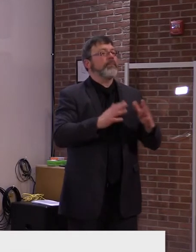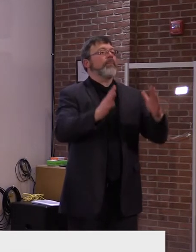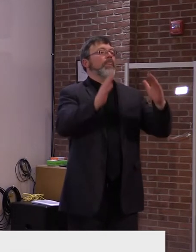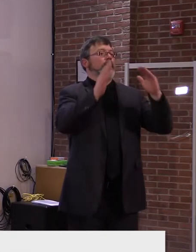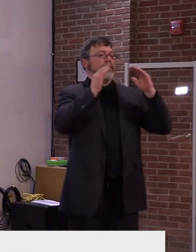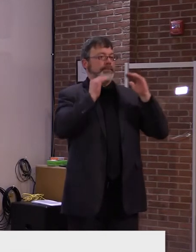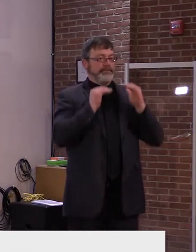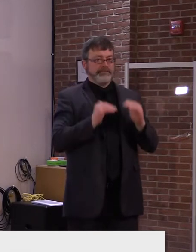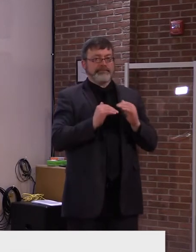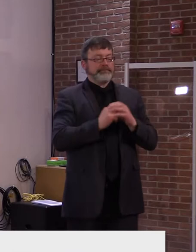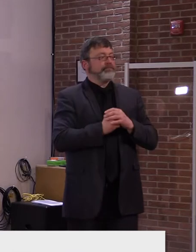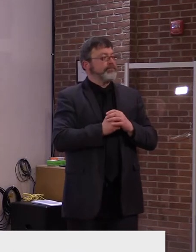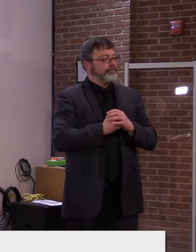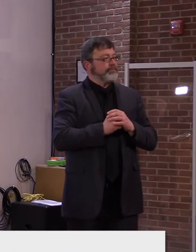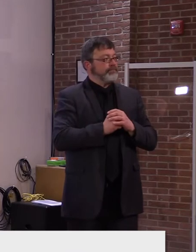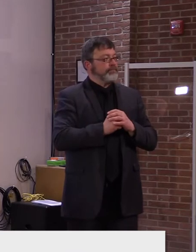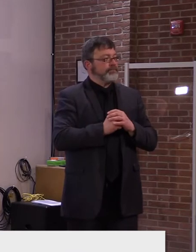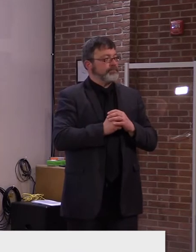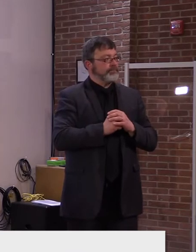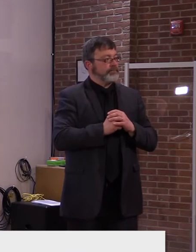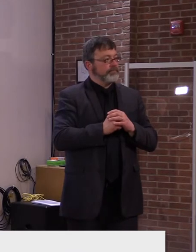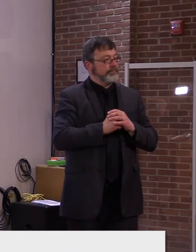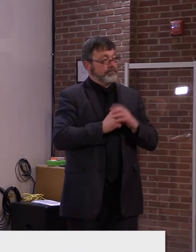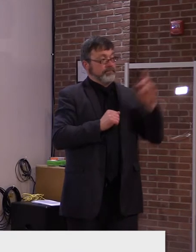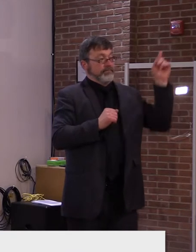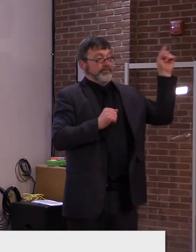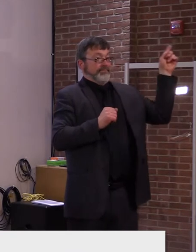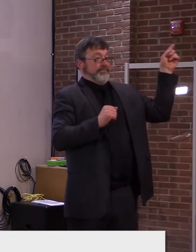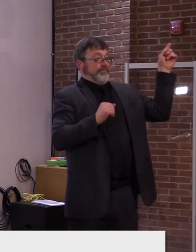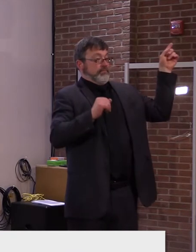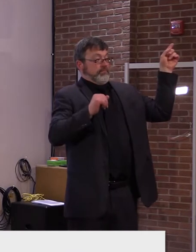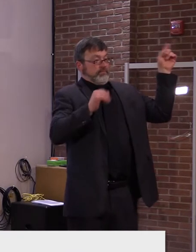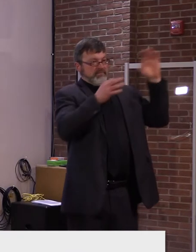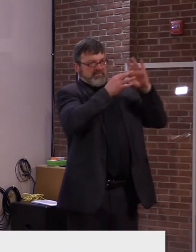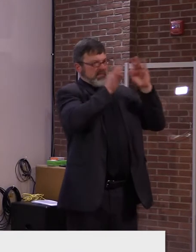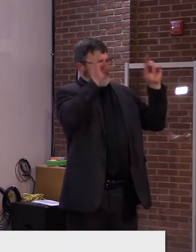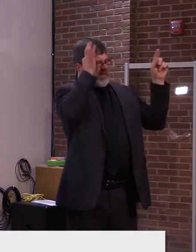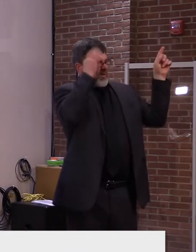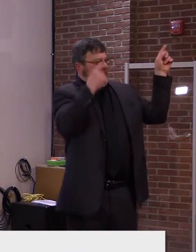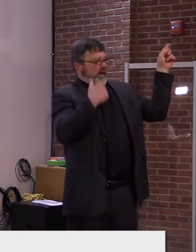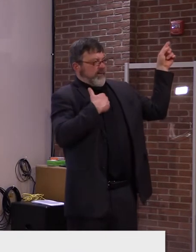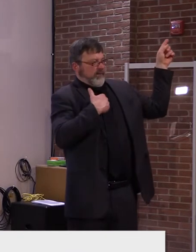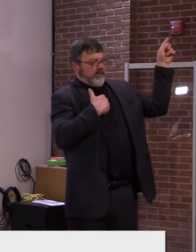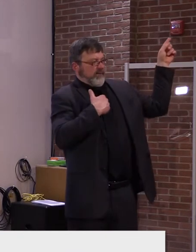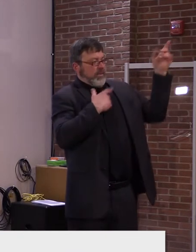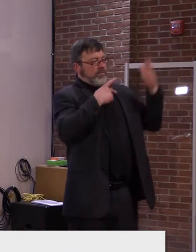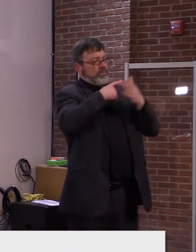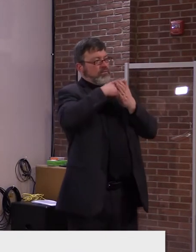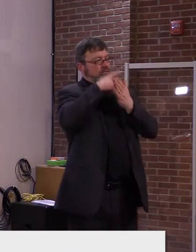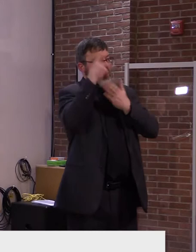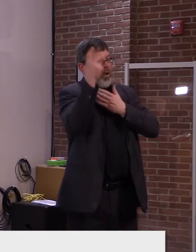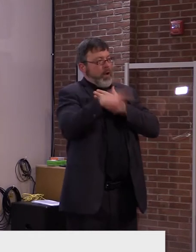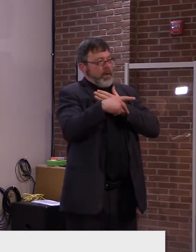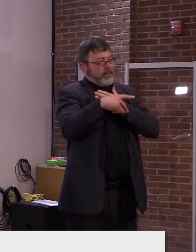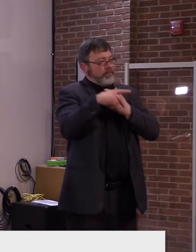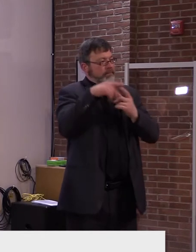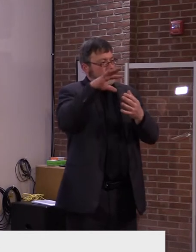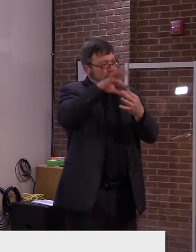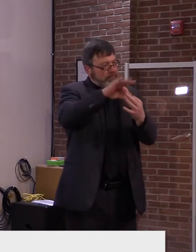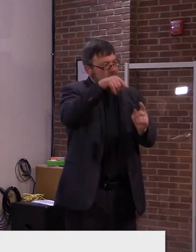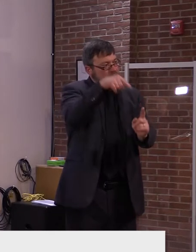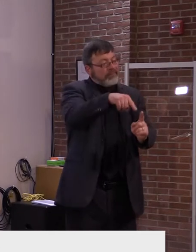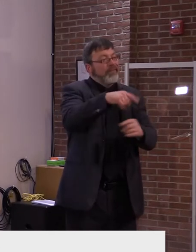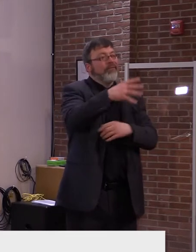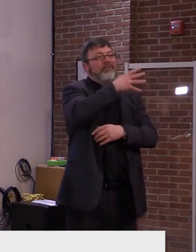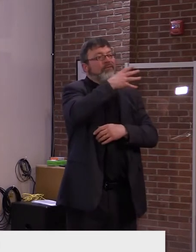a federal initiative called the Farmer to Family Food Box Program. In the month of February, the USDA